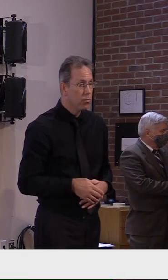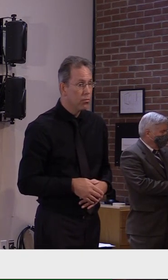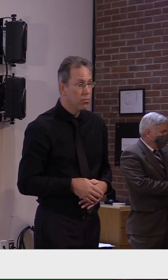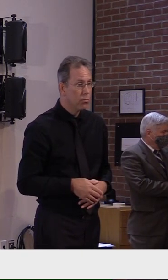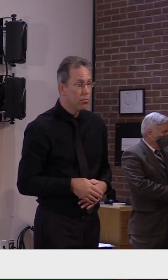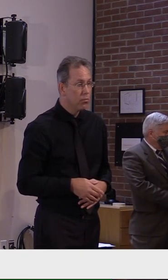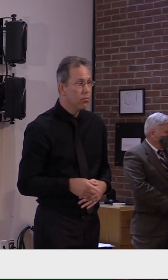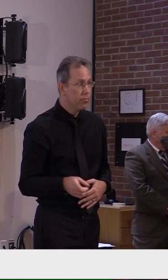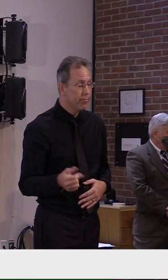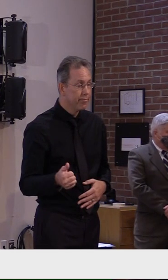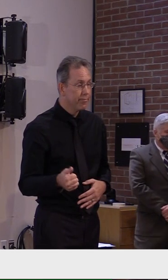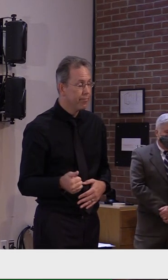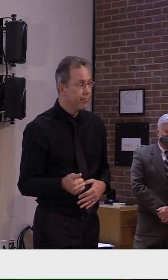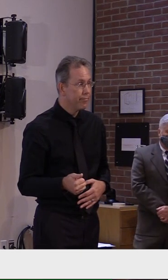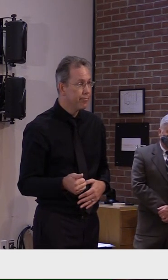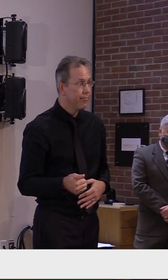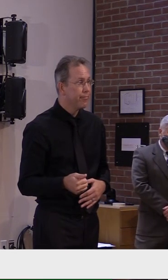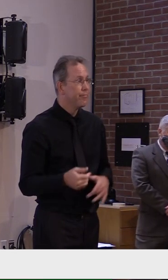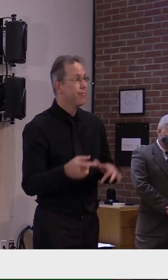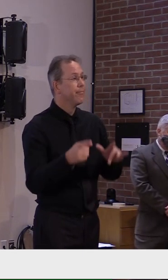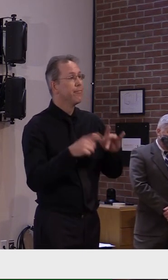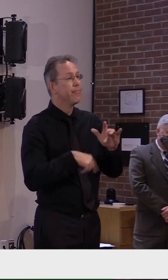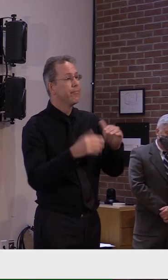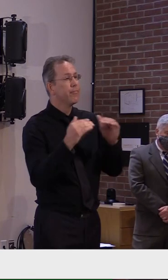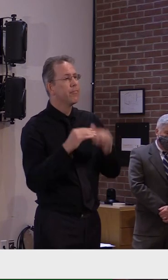all right we'll go to colin at seven days